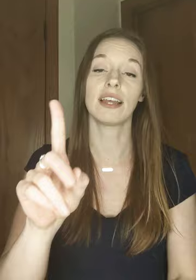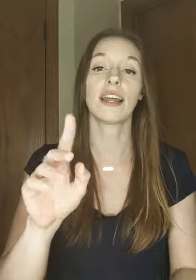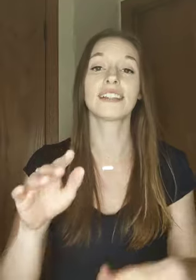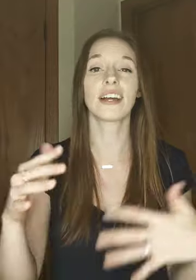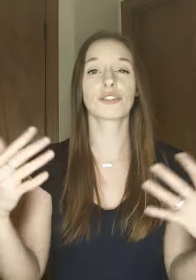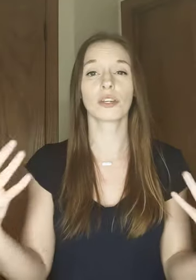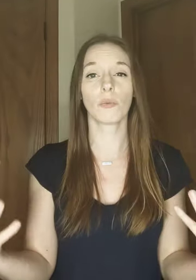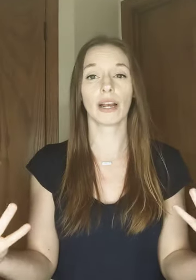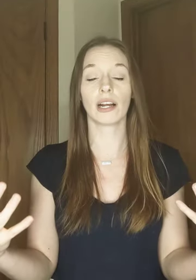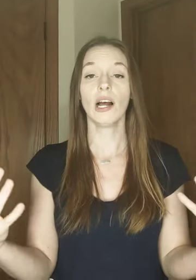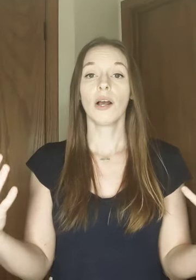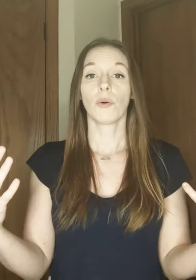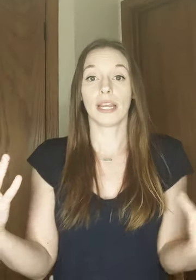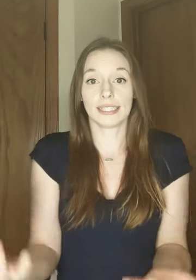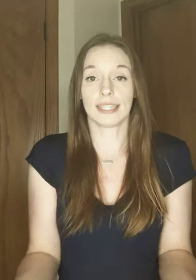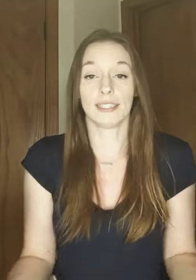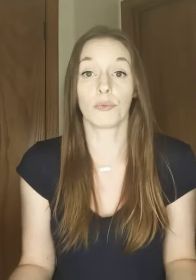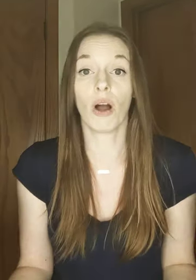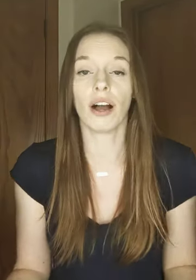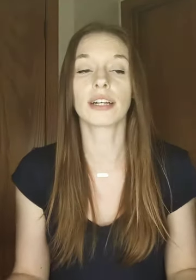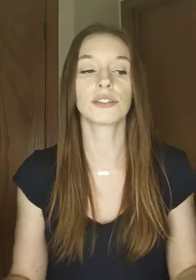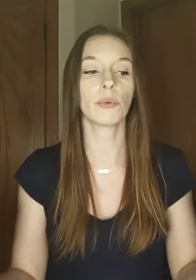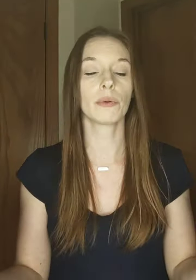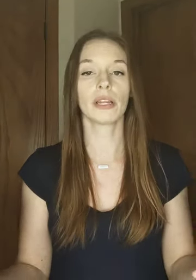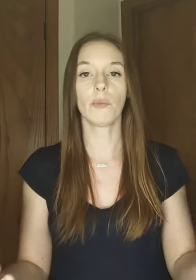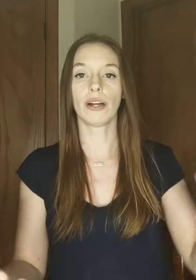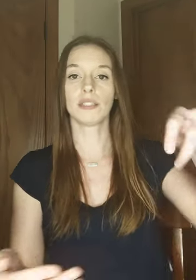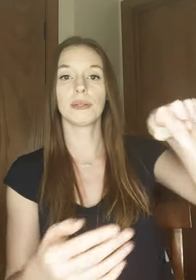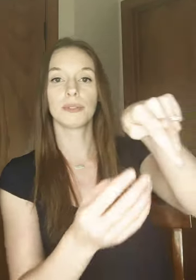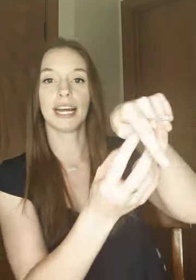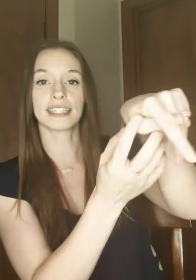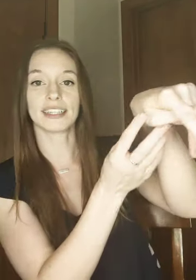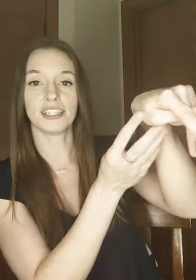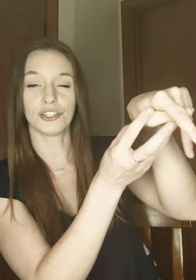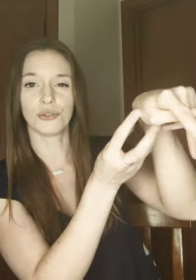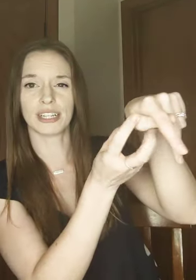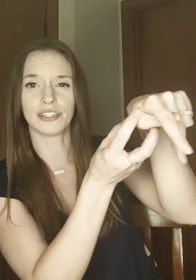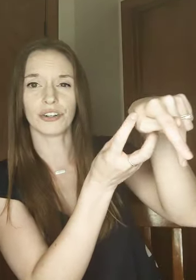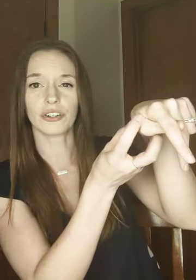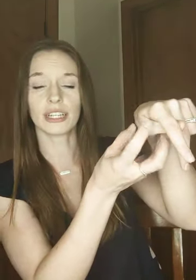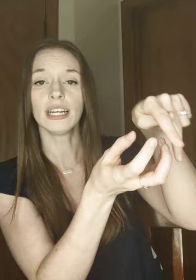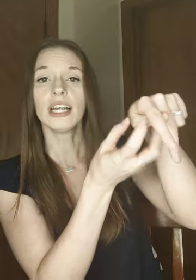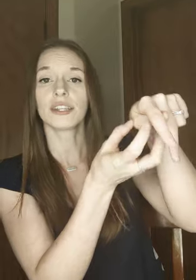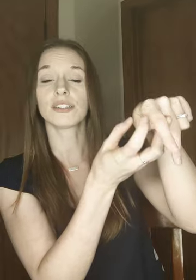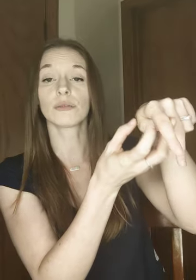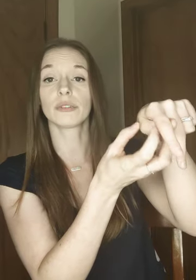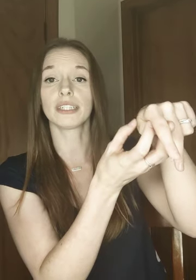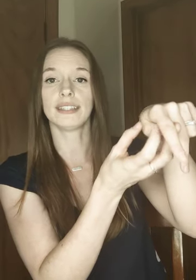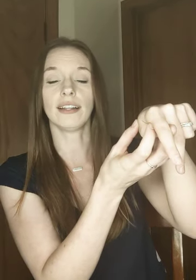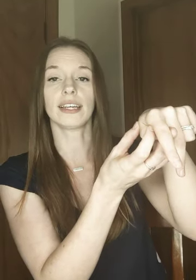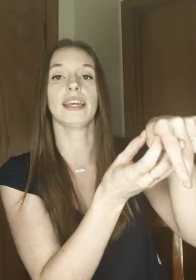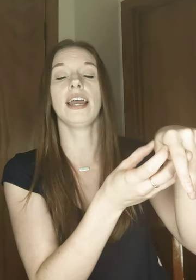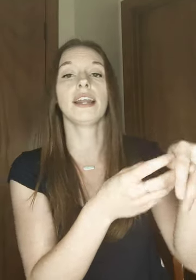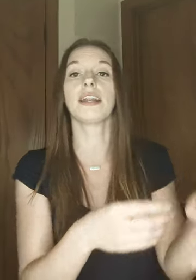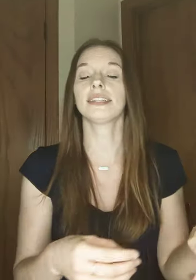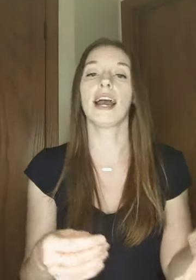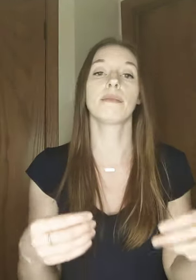and that's actually where it's it's wrong so we really want to be protecting the tissues internally these are really delicate and anytime